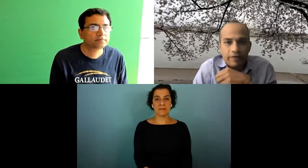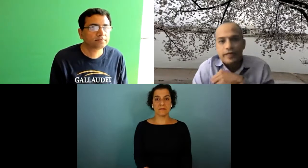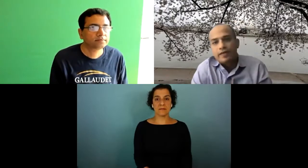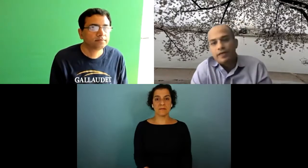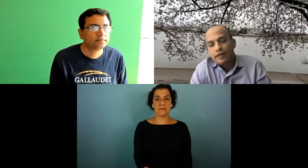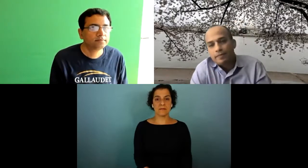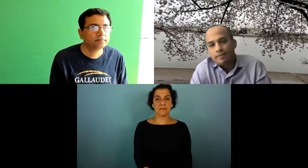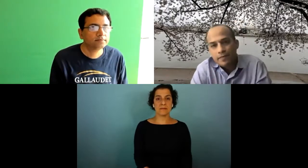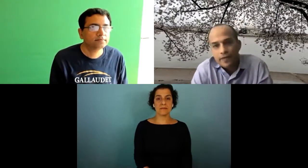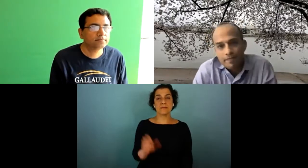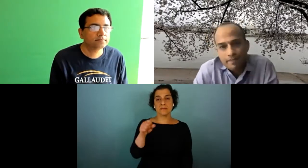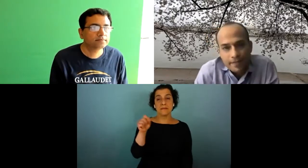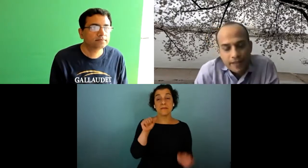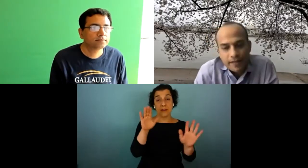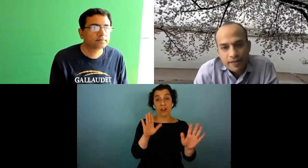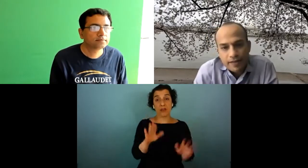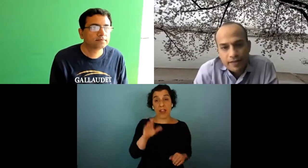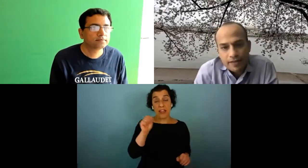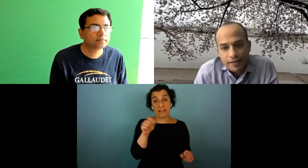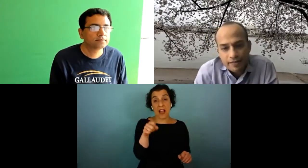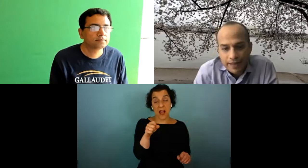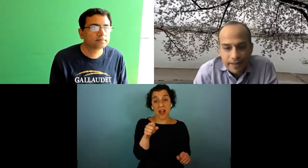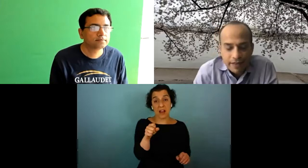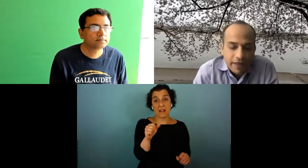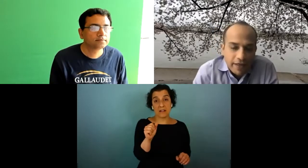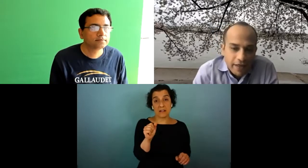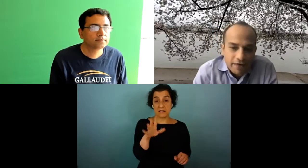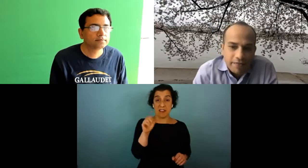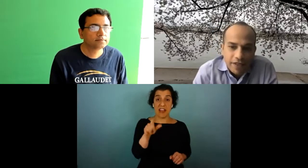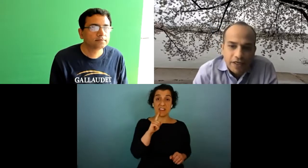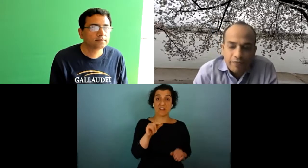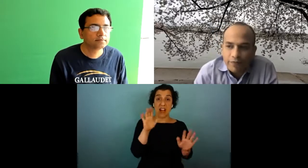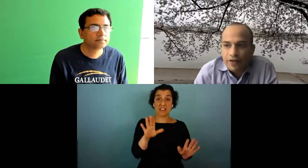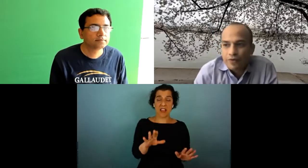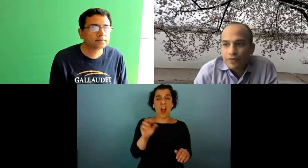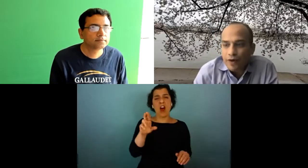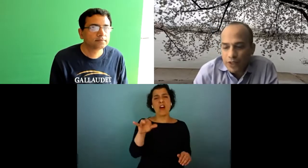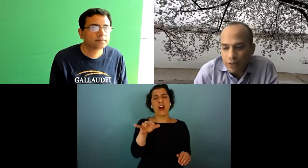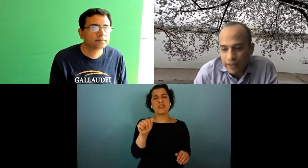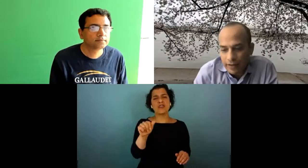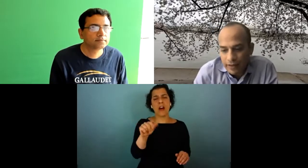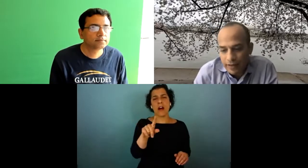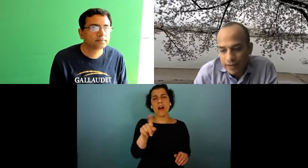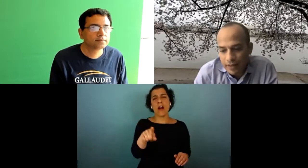great yeah um that's that's um excellent um raja i wanted to i was just wondering in this uh